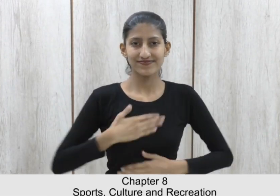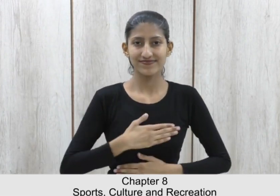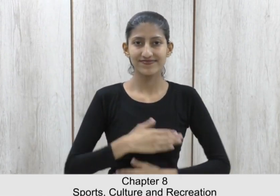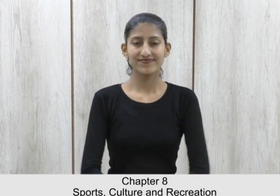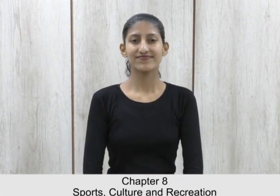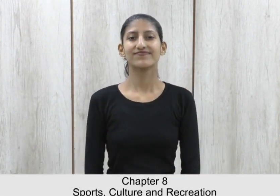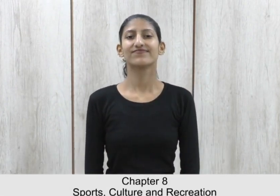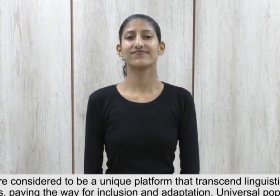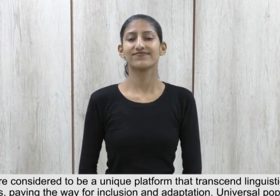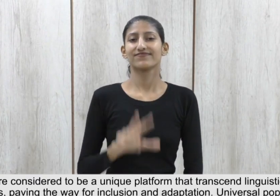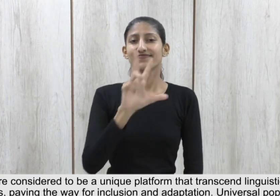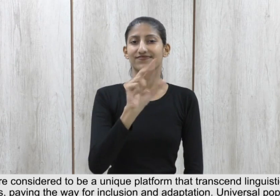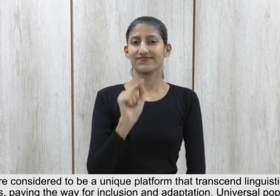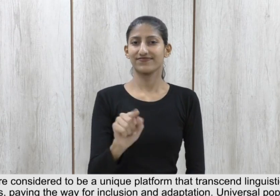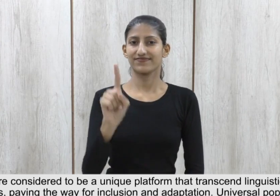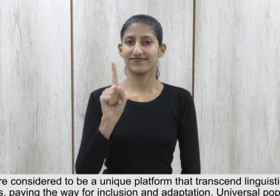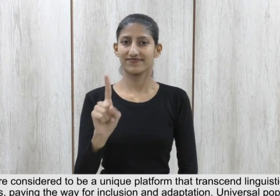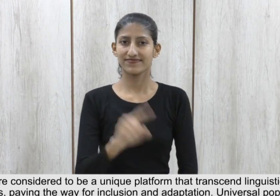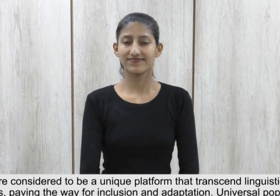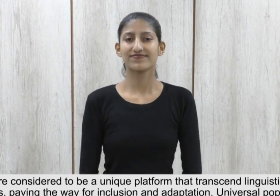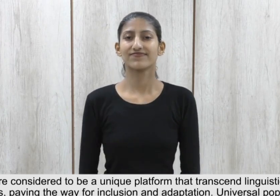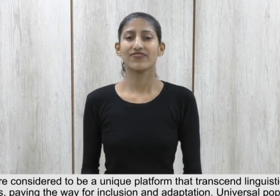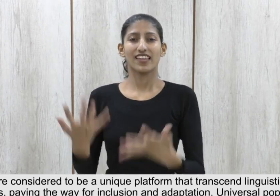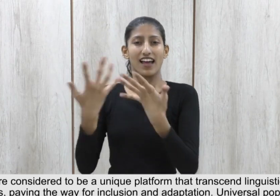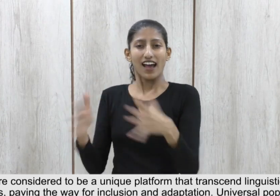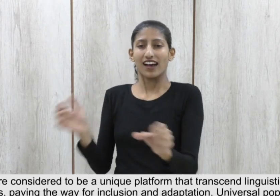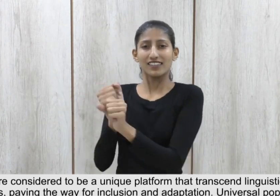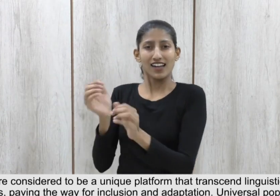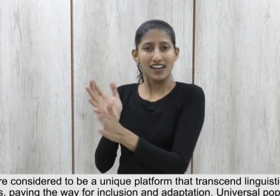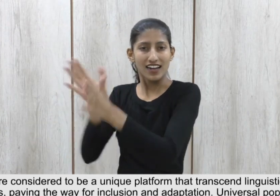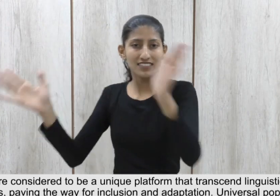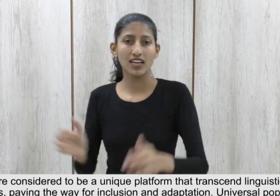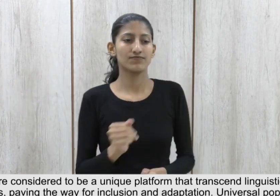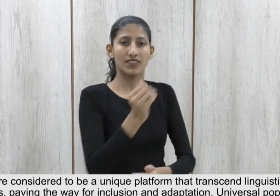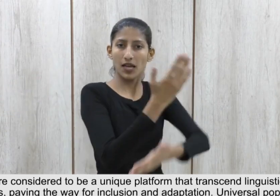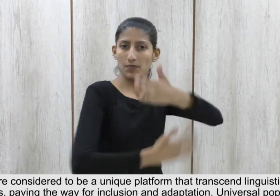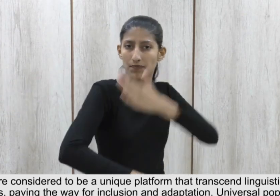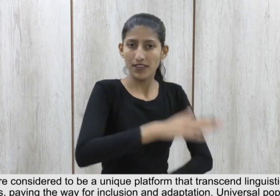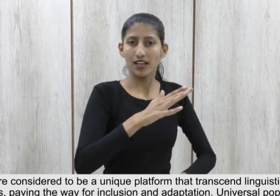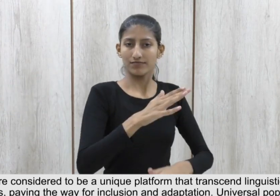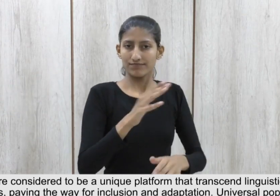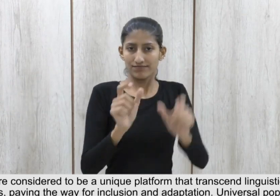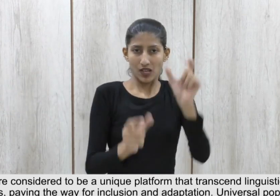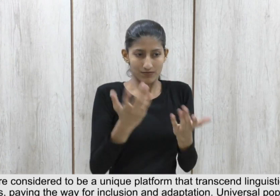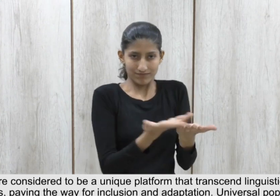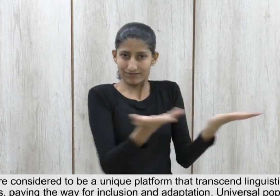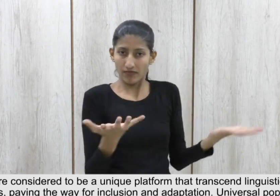and Recreation 8.1 Sports are considered to be a unique platform